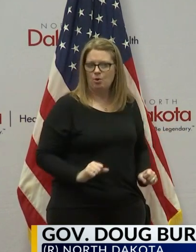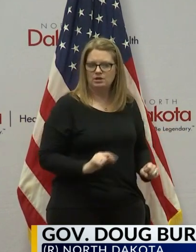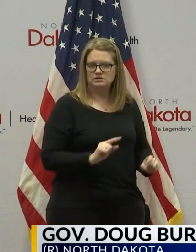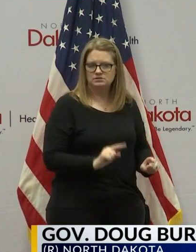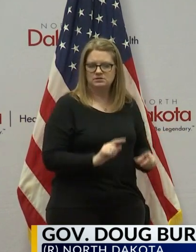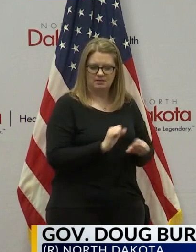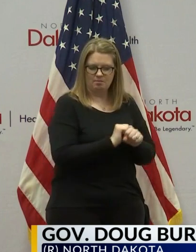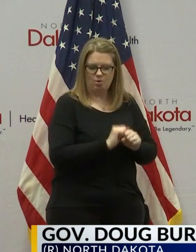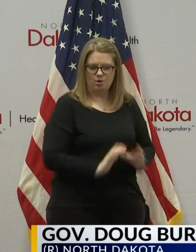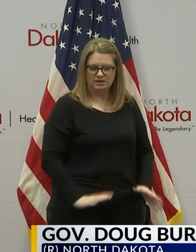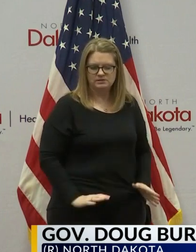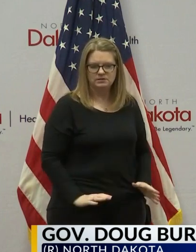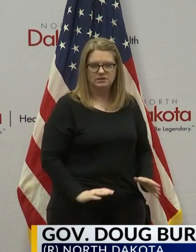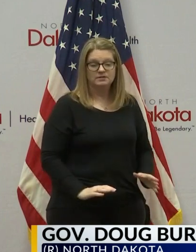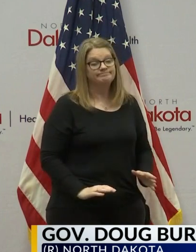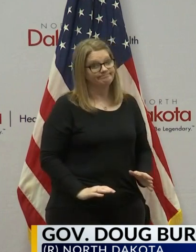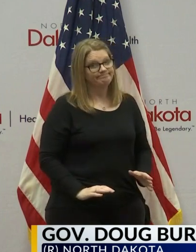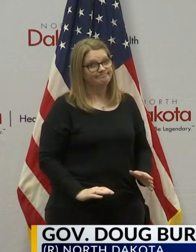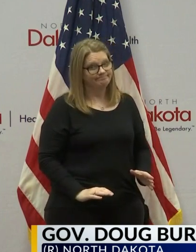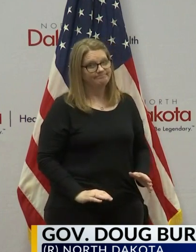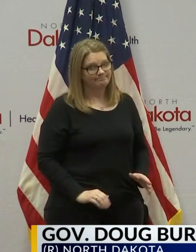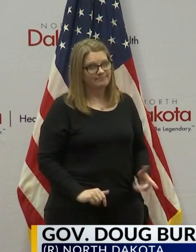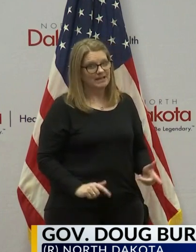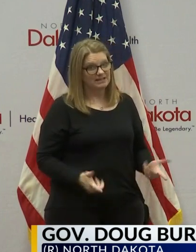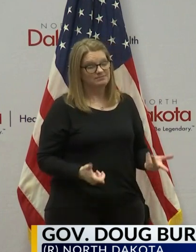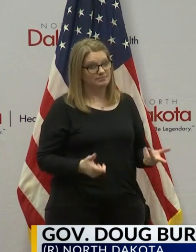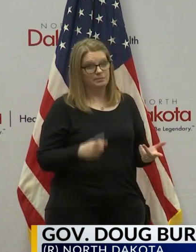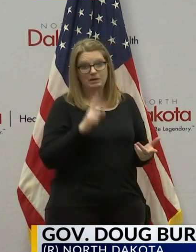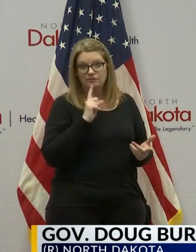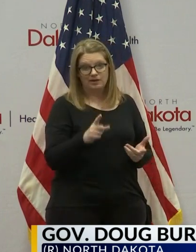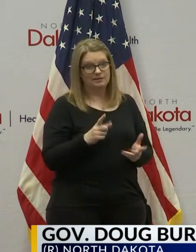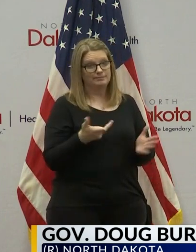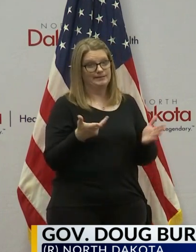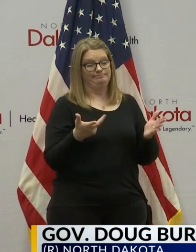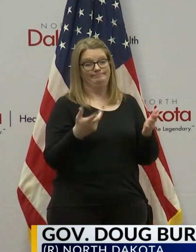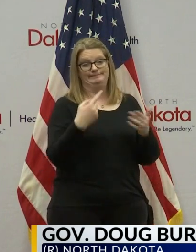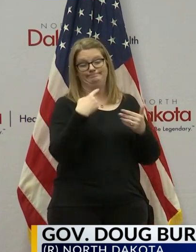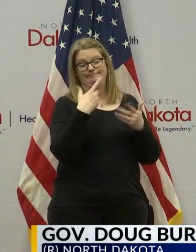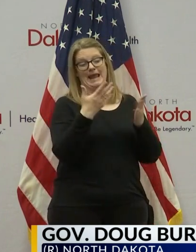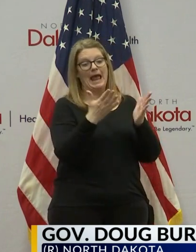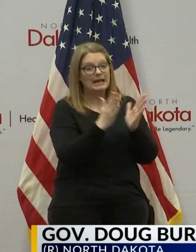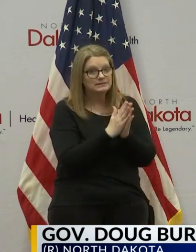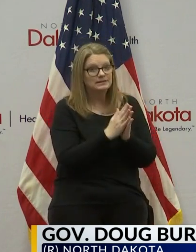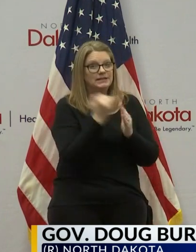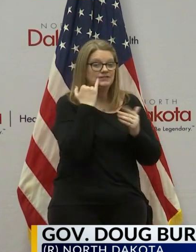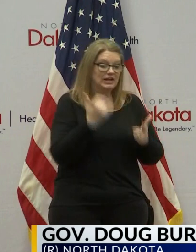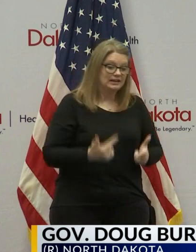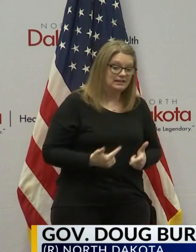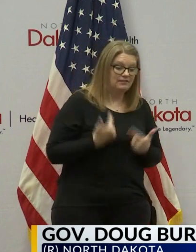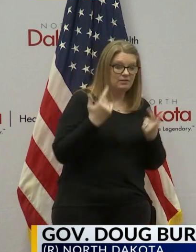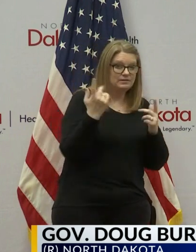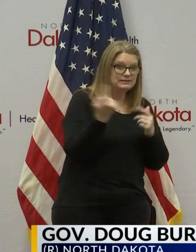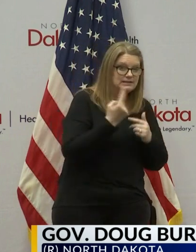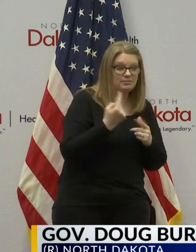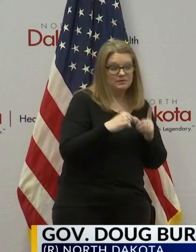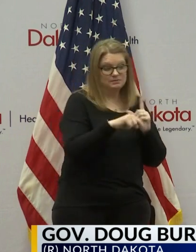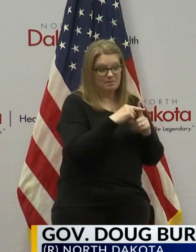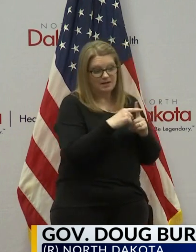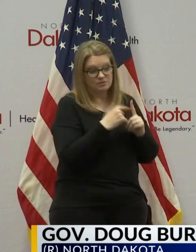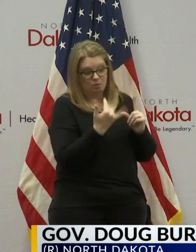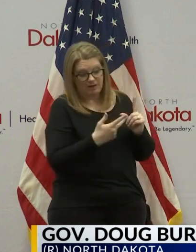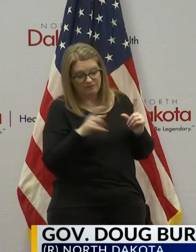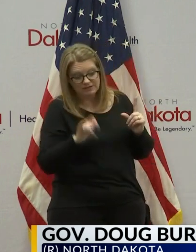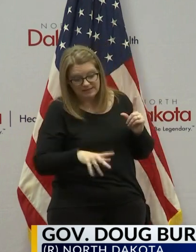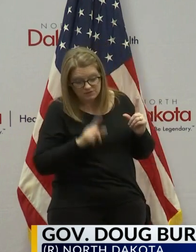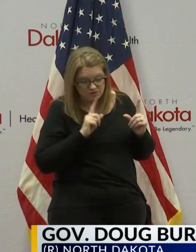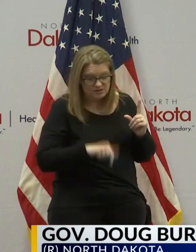We are, of course, asking, you know, if, as we've had all along, if you are living with someone who's positive, presumed positive, waiting